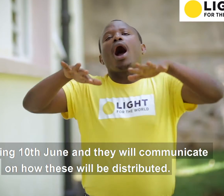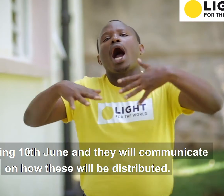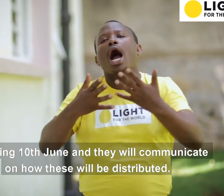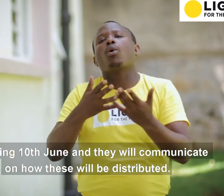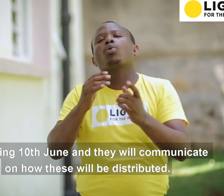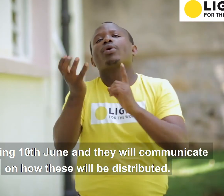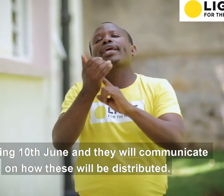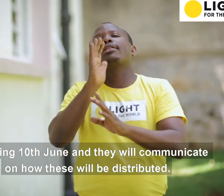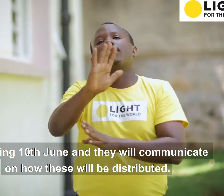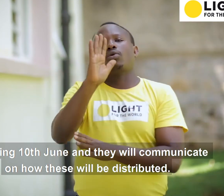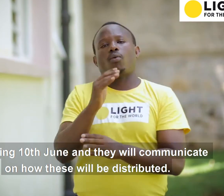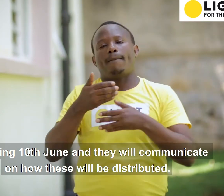13.